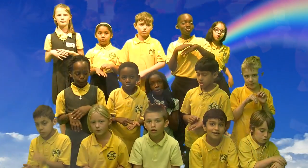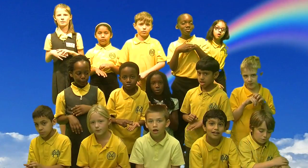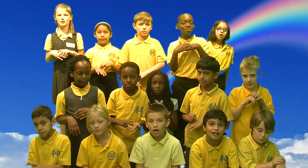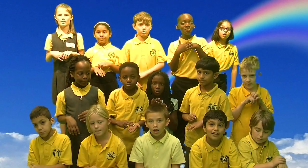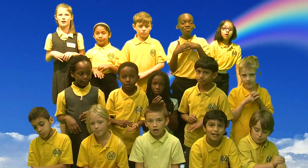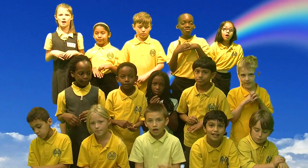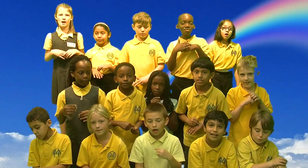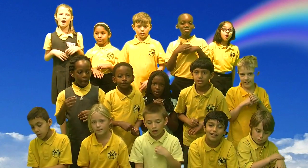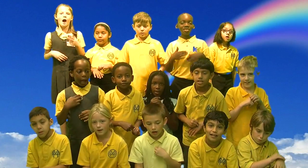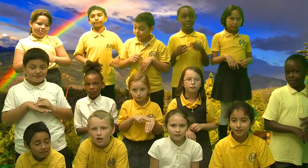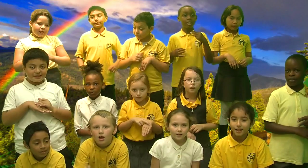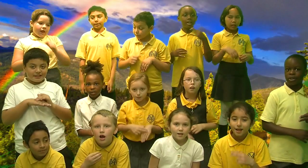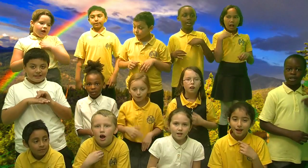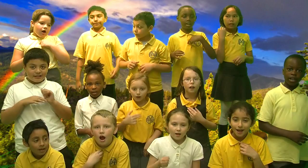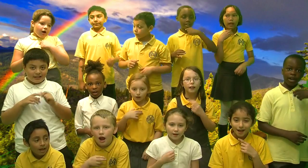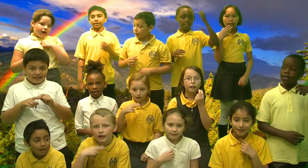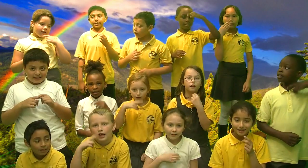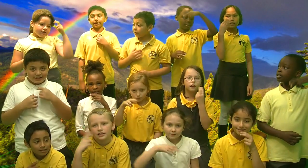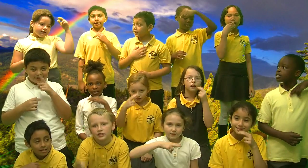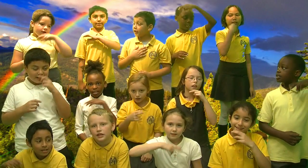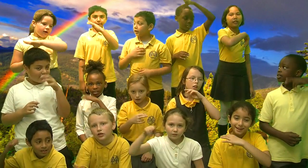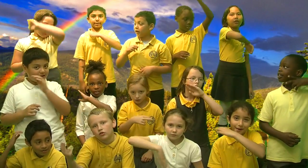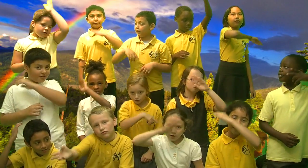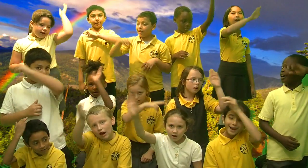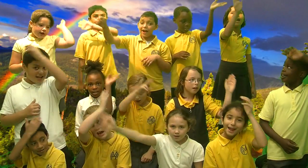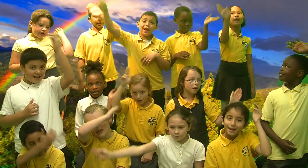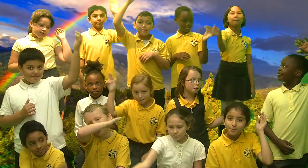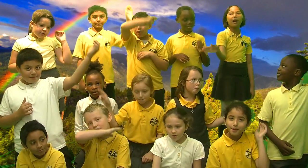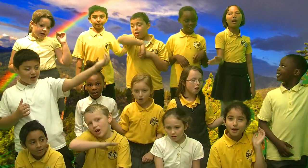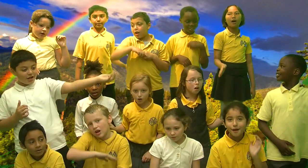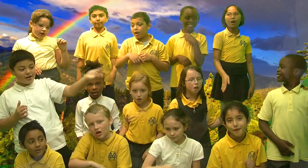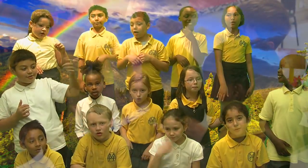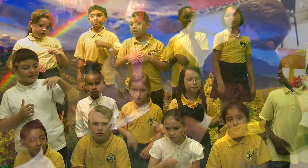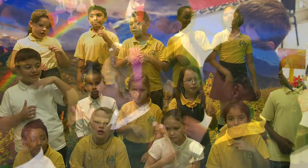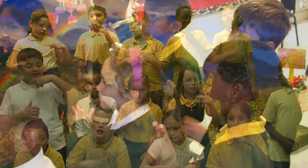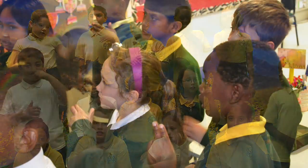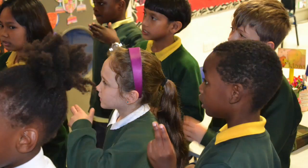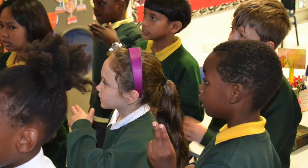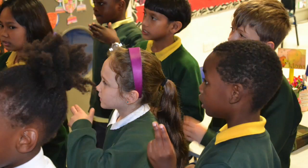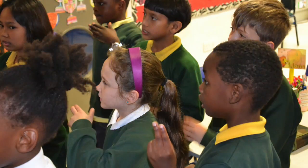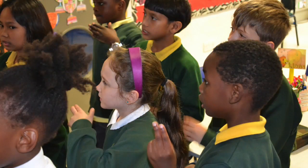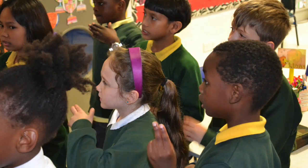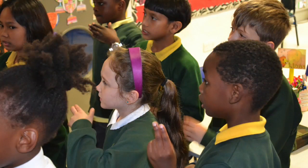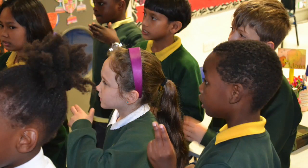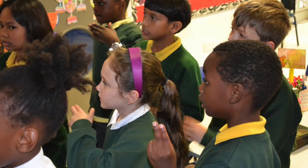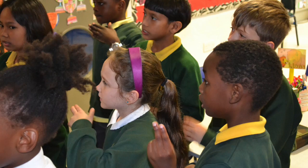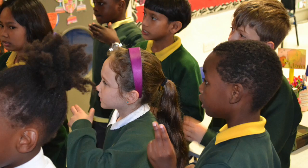I can sing a rainbow, sing a rainbow,